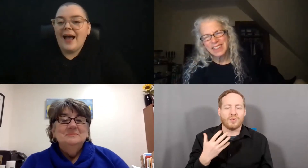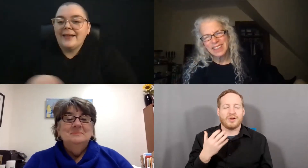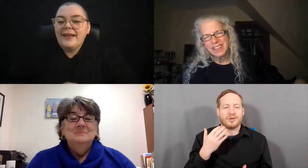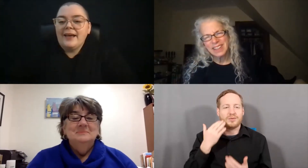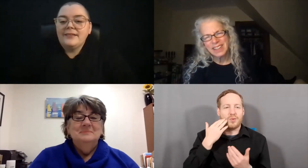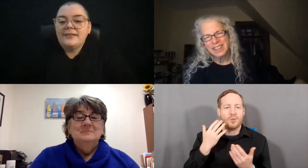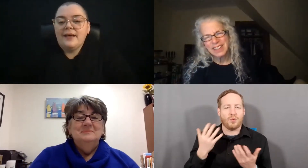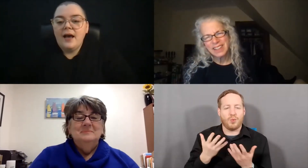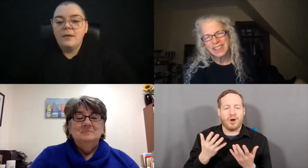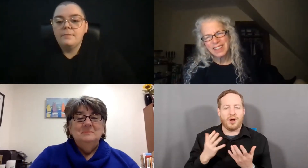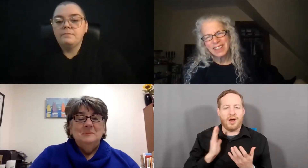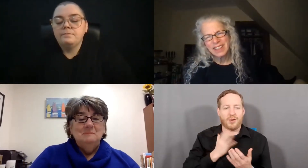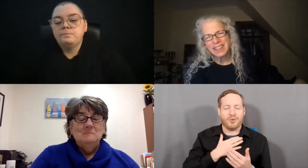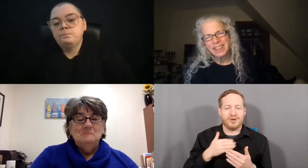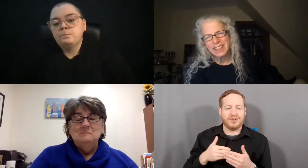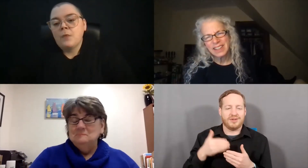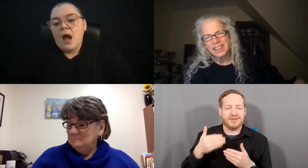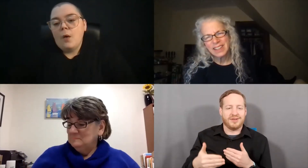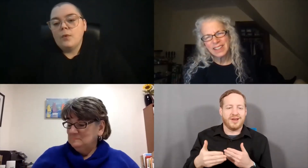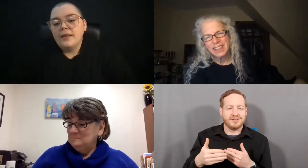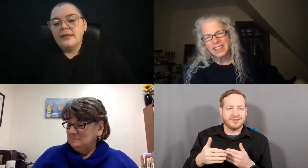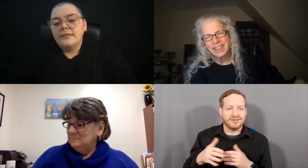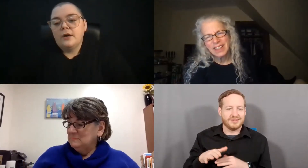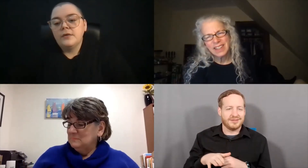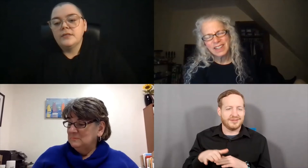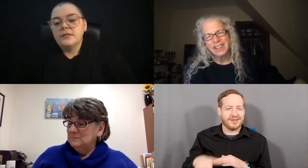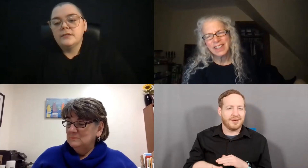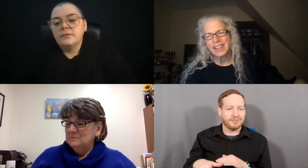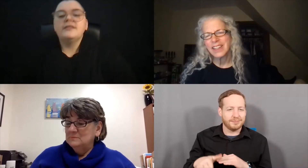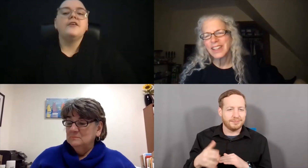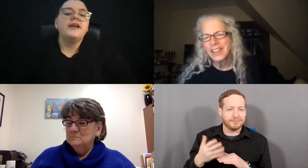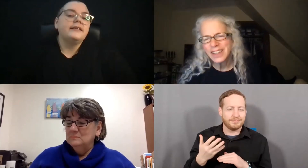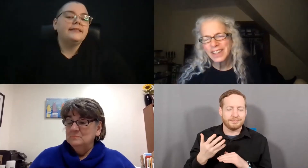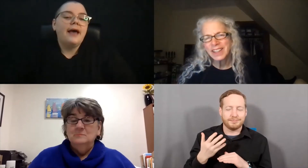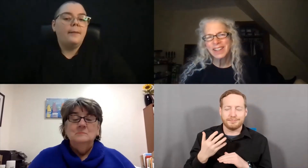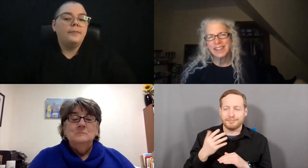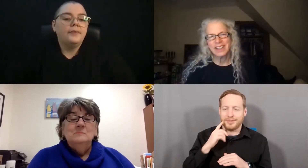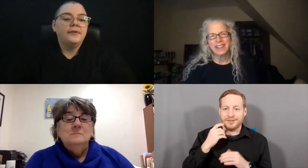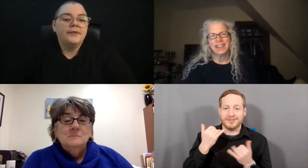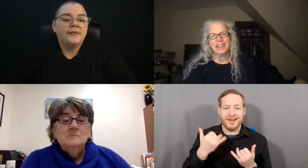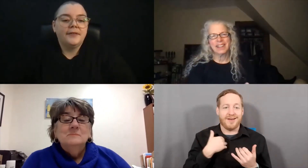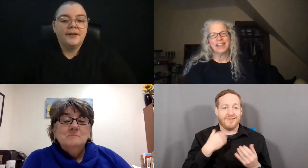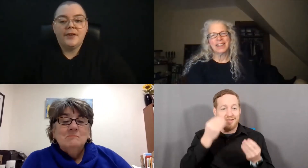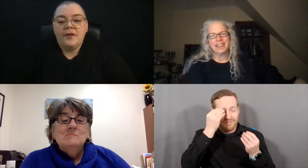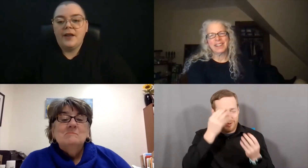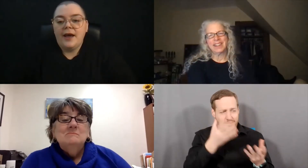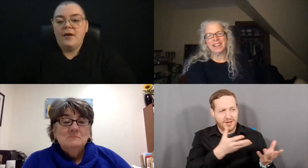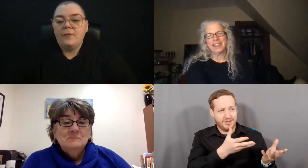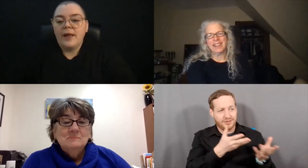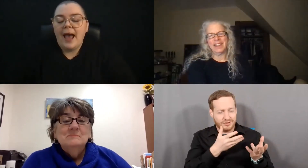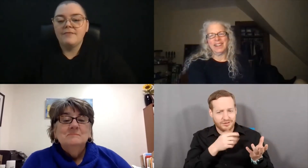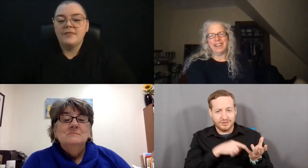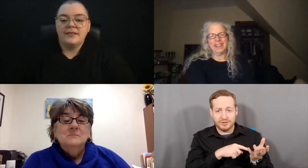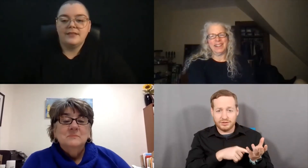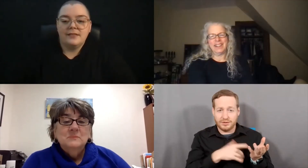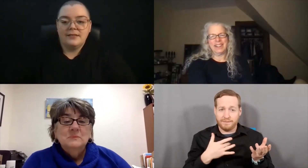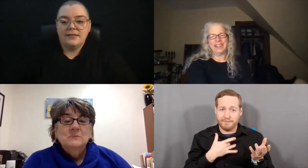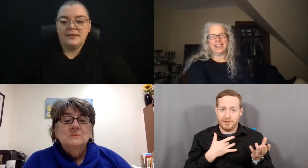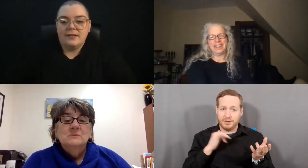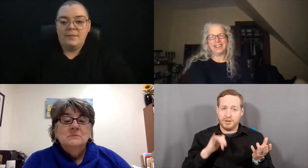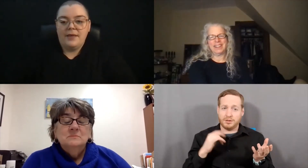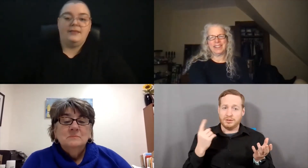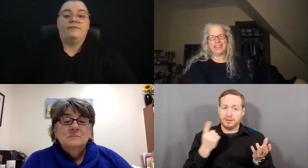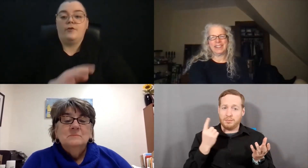Hi, yes. What I'd like to know is, what's our next step? You know, now we have this